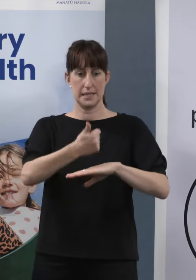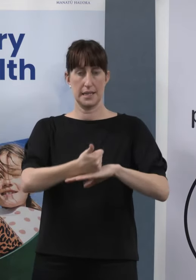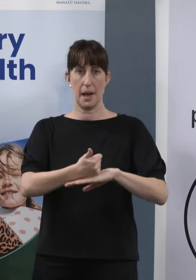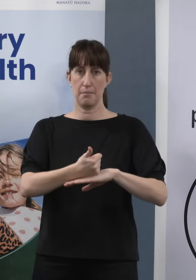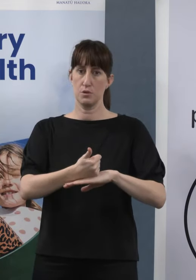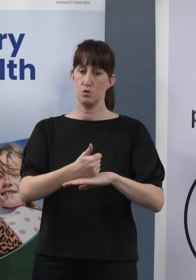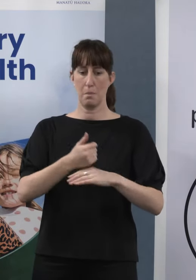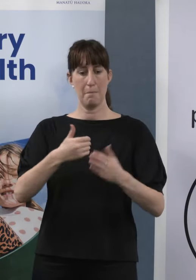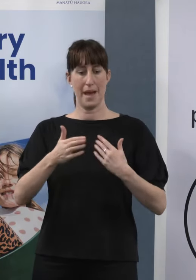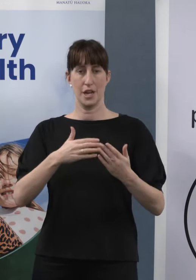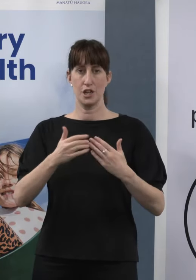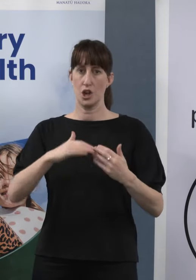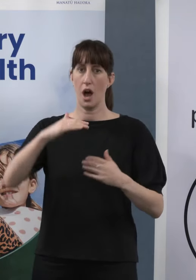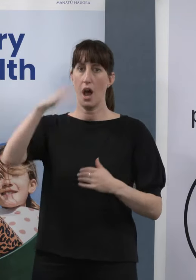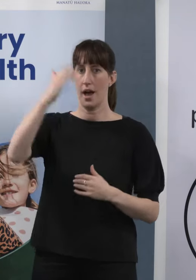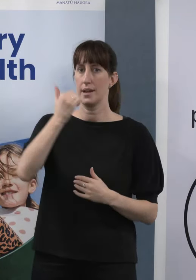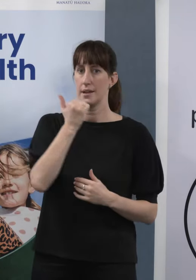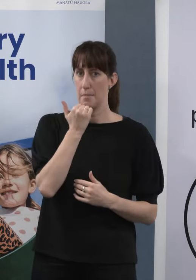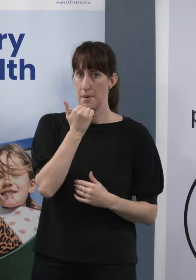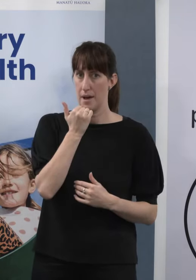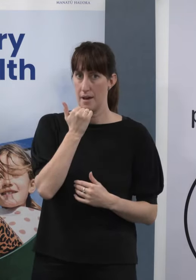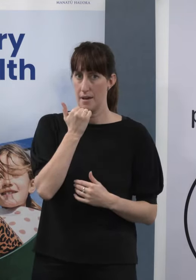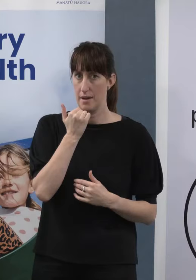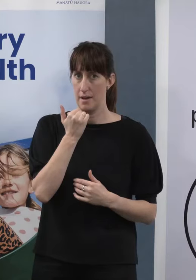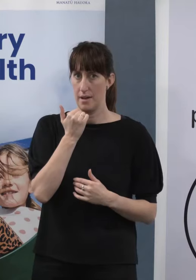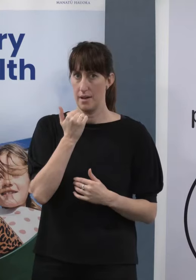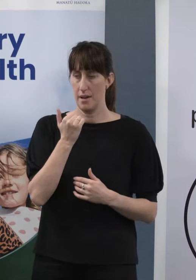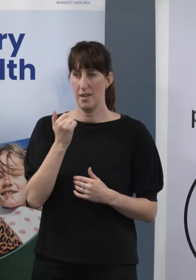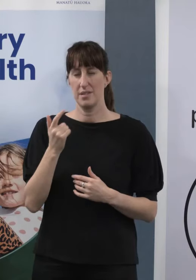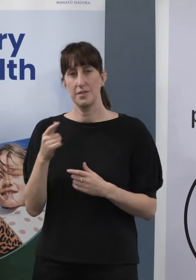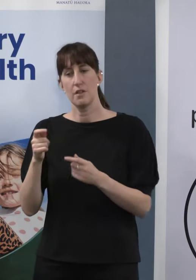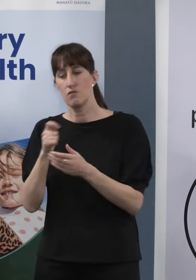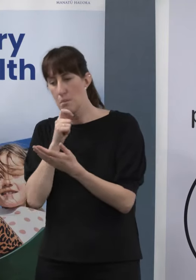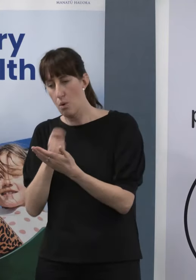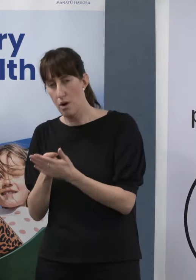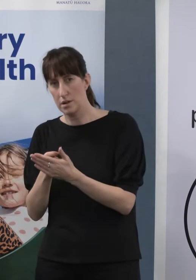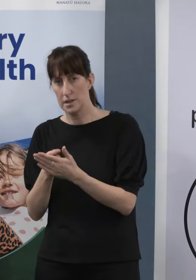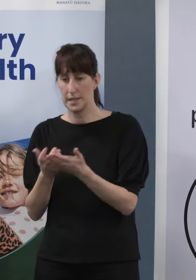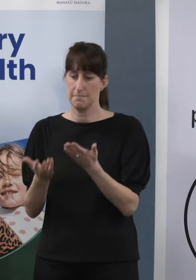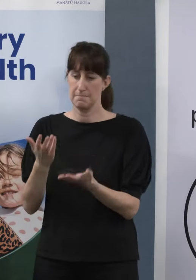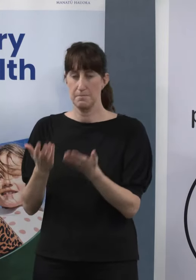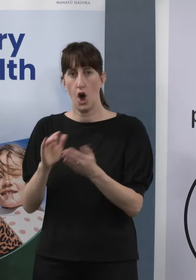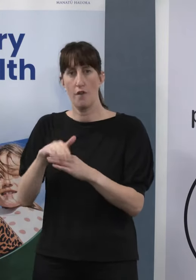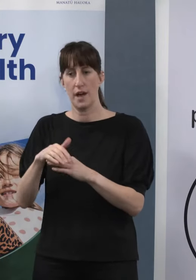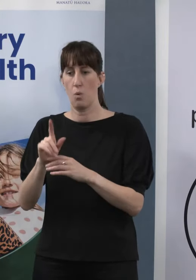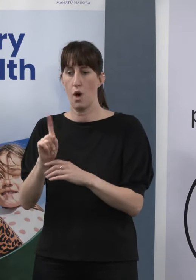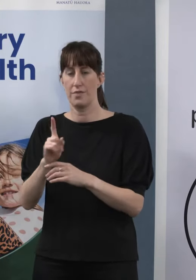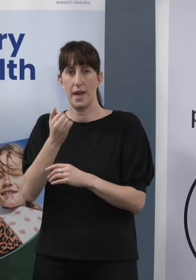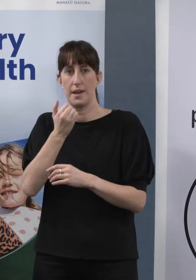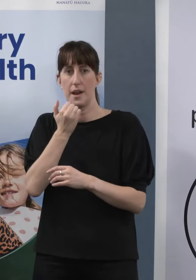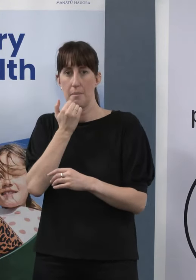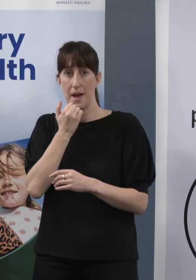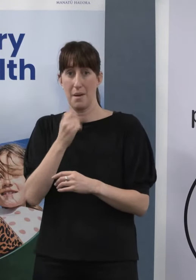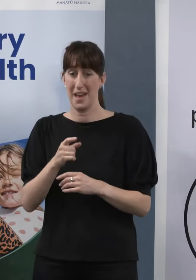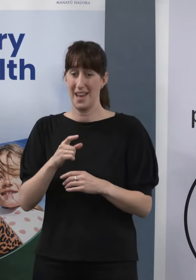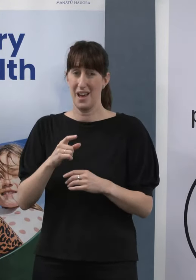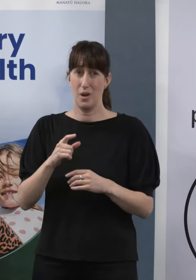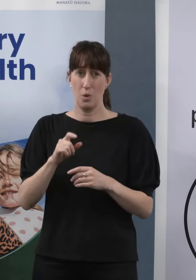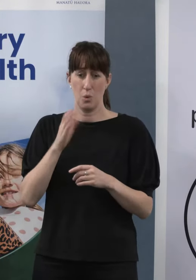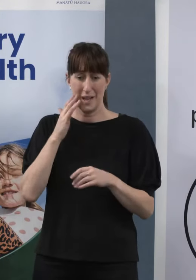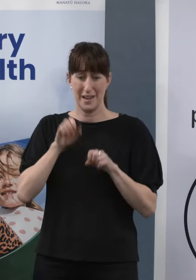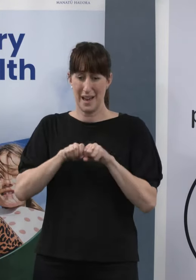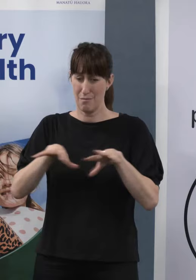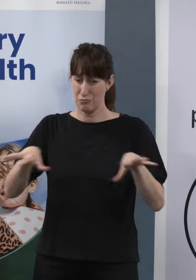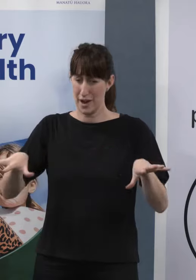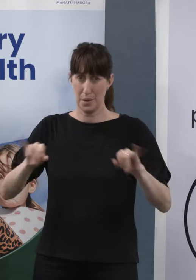report about just what that capacity might have been, but they were doing, at the height of the Omicron outbreak, tens of thousands of